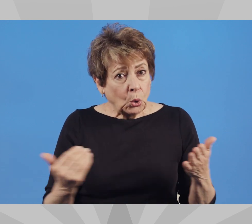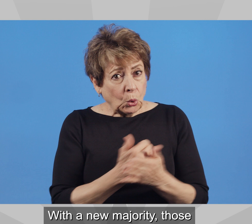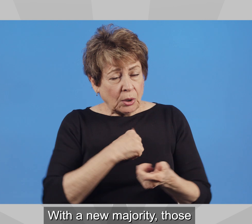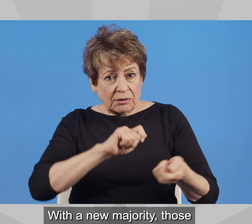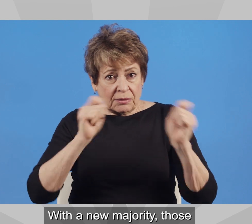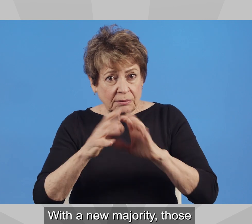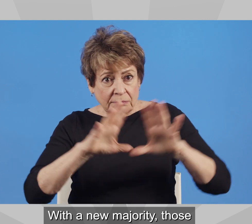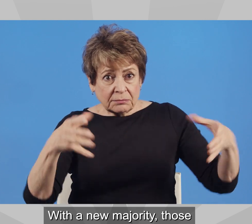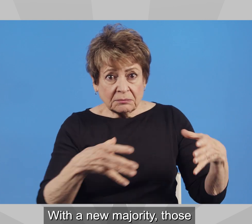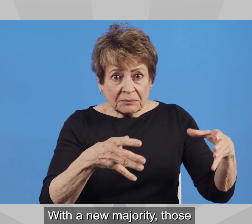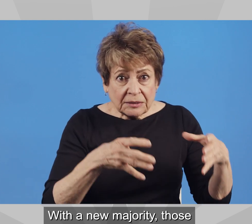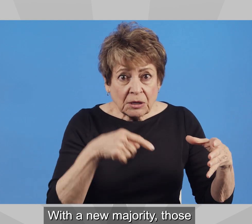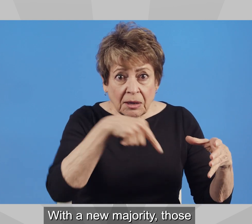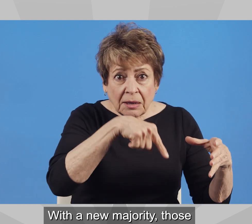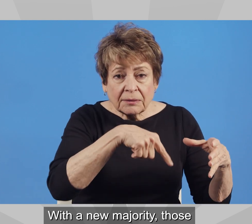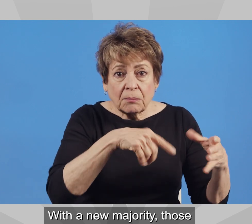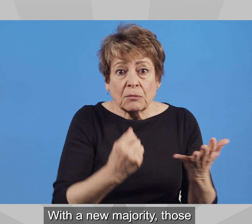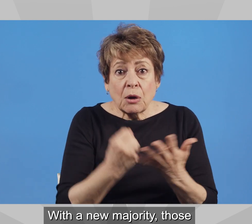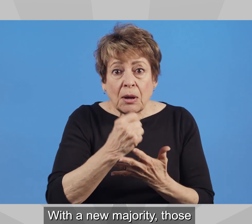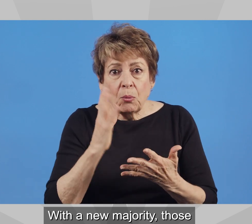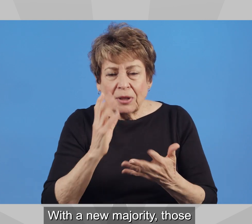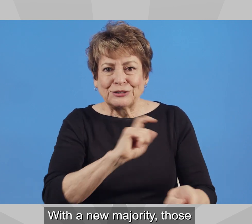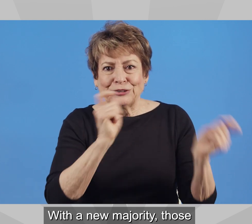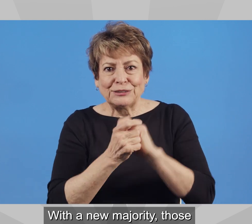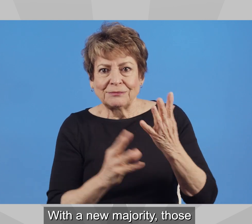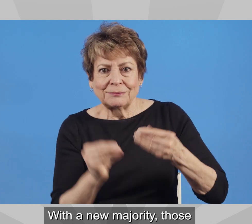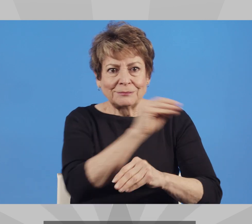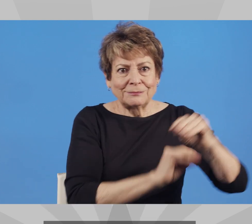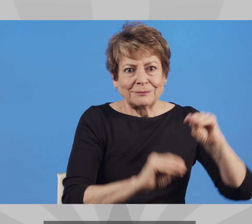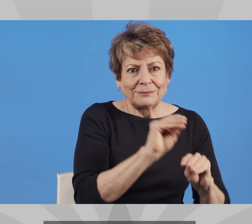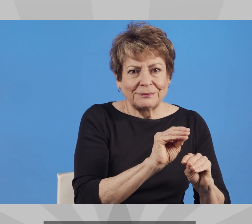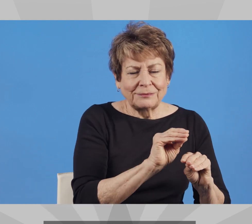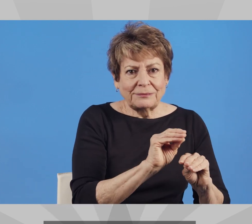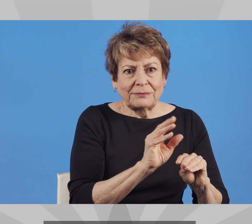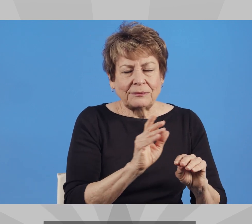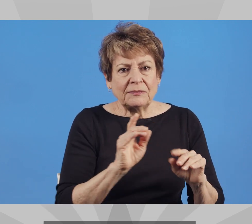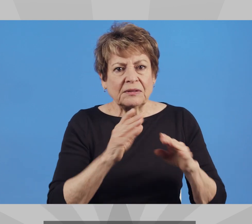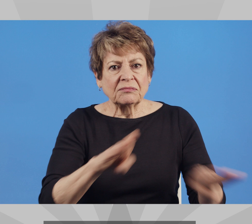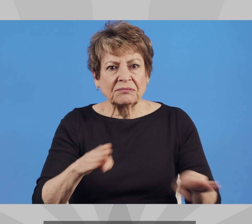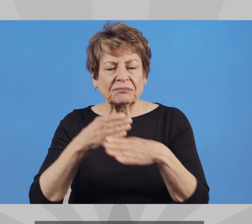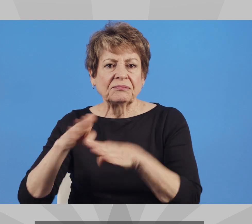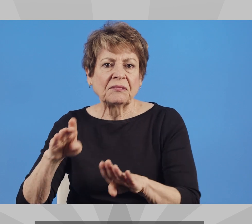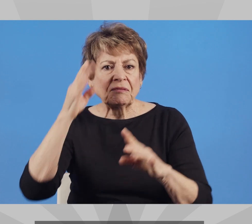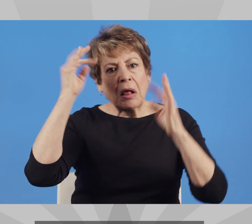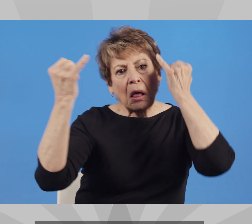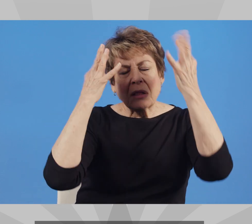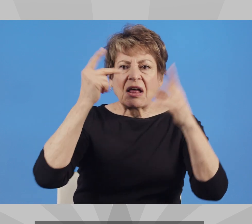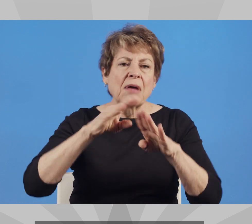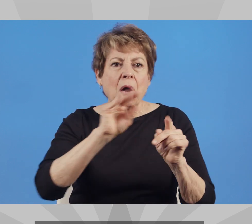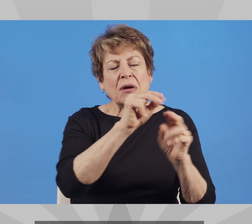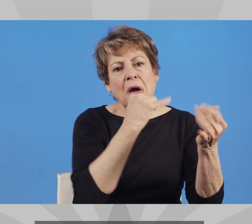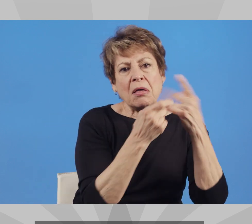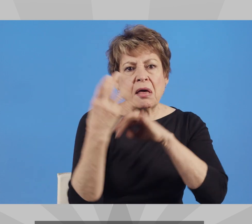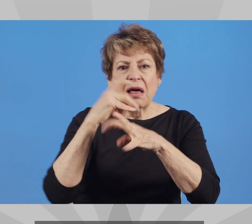With a new majority, those priorities will change. Instead of divisive rhetoric, let's focus on